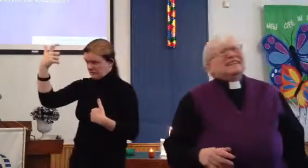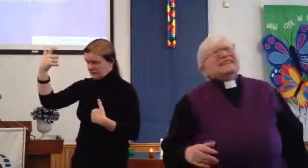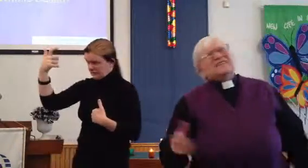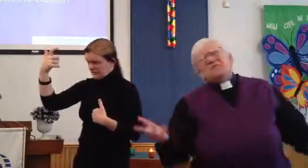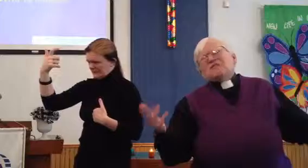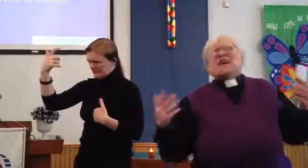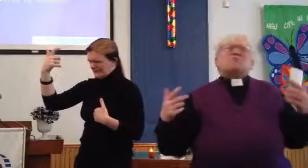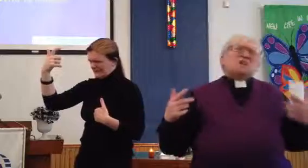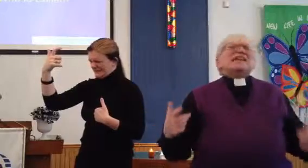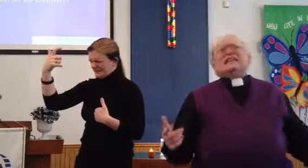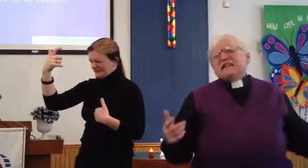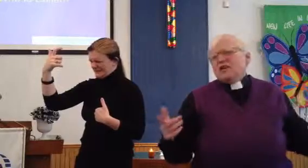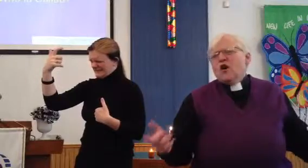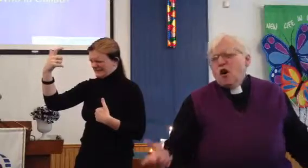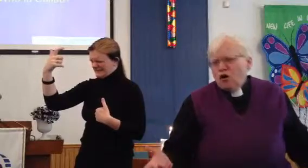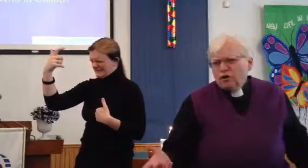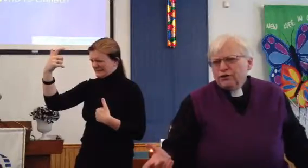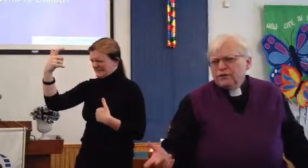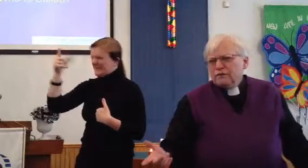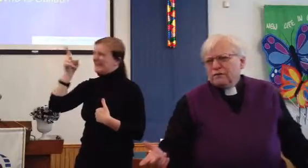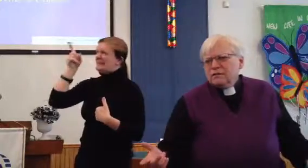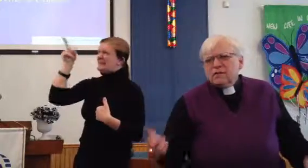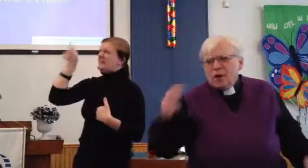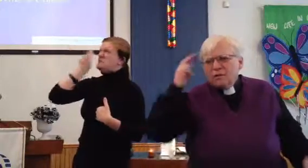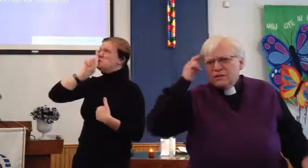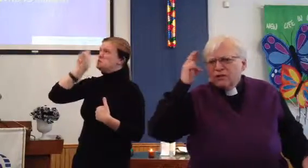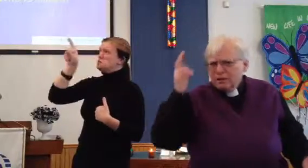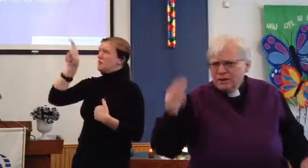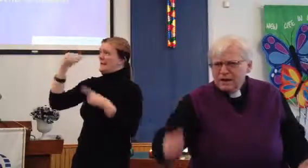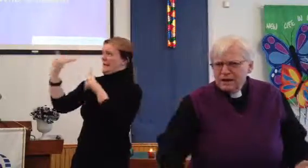was I really called? Or was it all in my head?